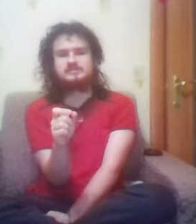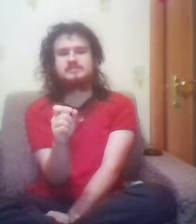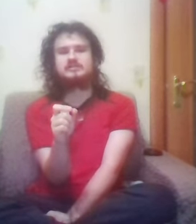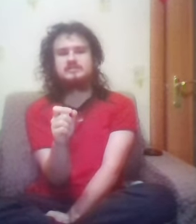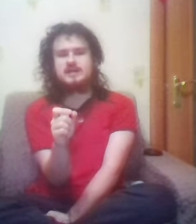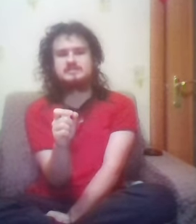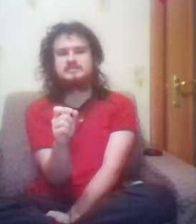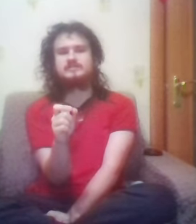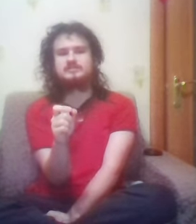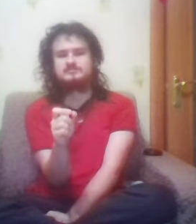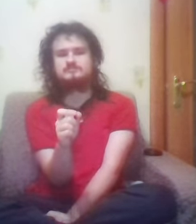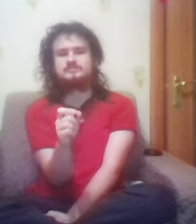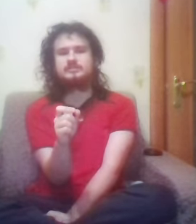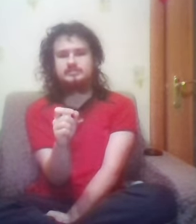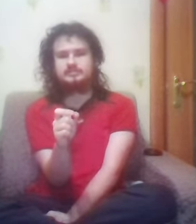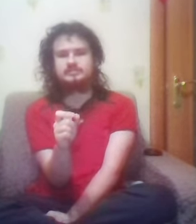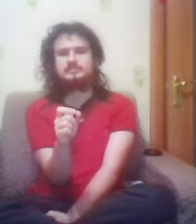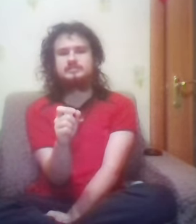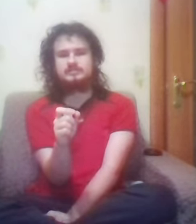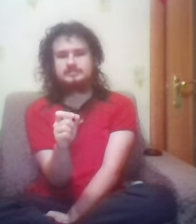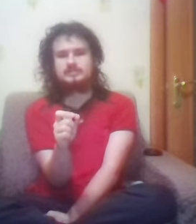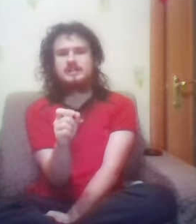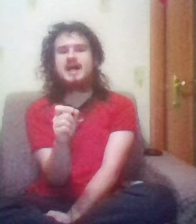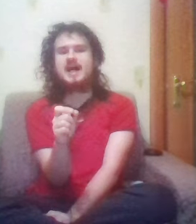underestimated last